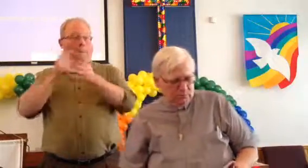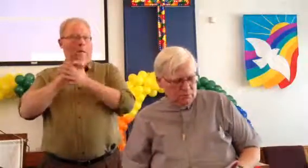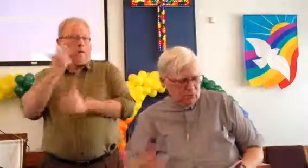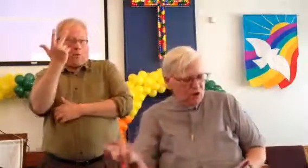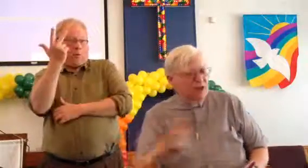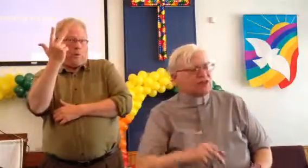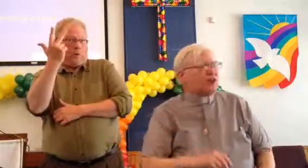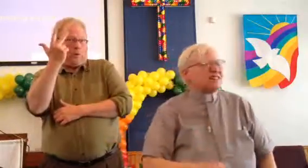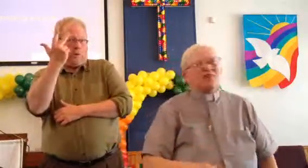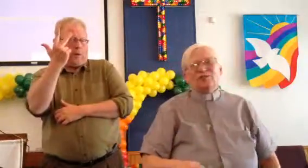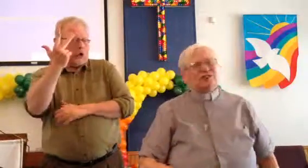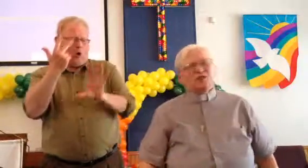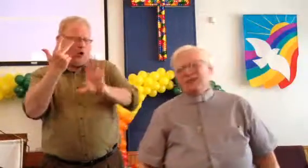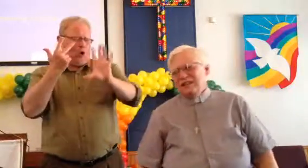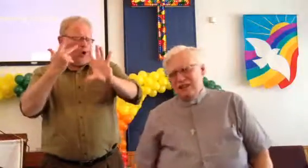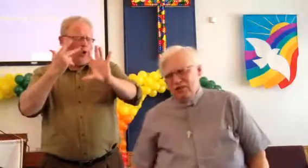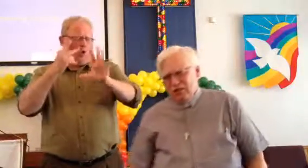Cross-dress? Oh, that's really not good.